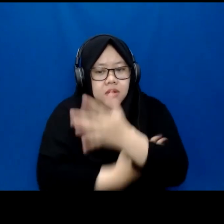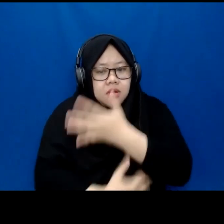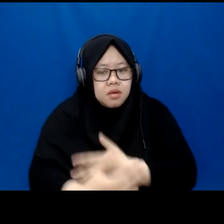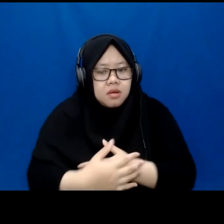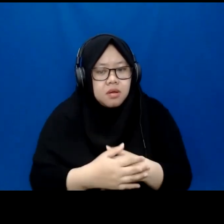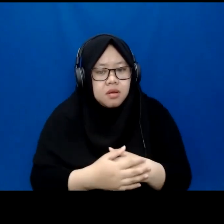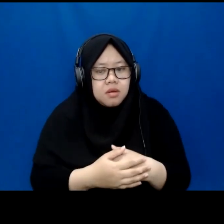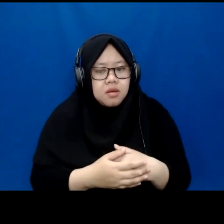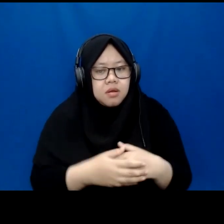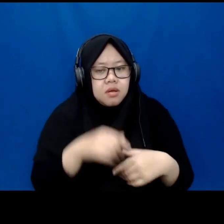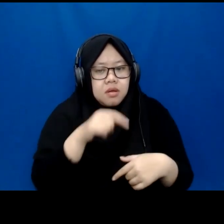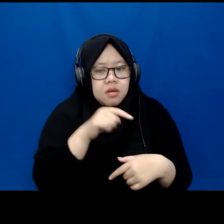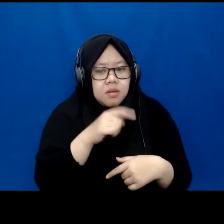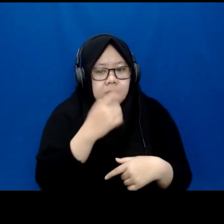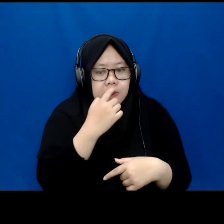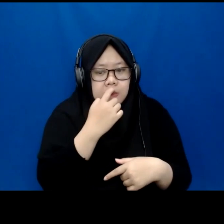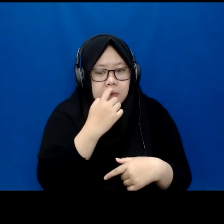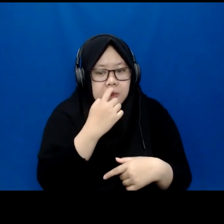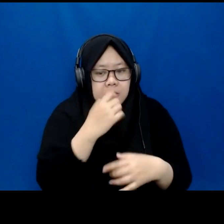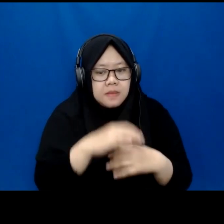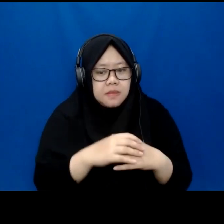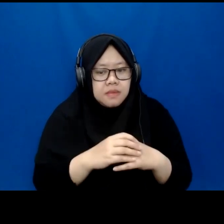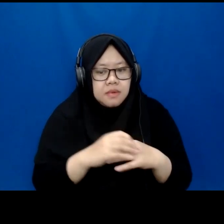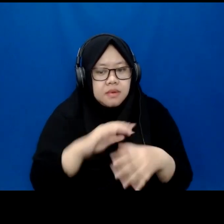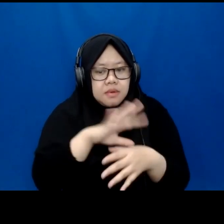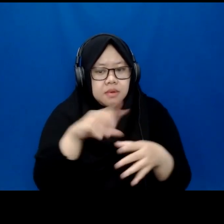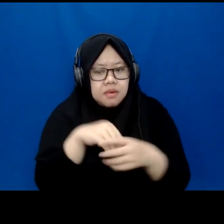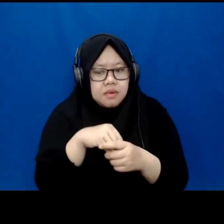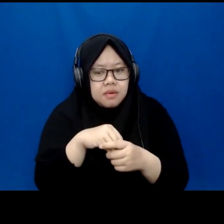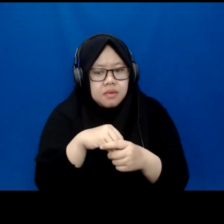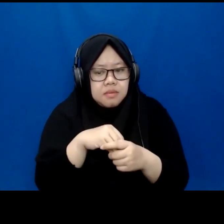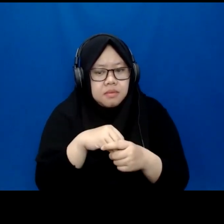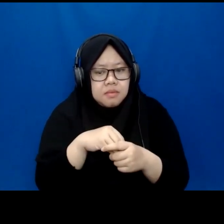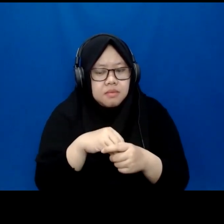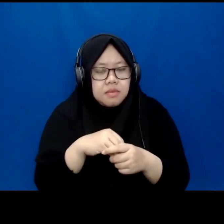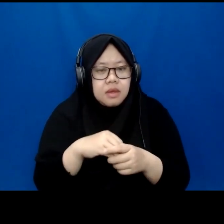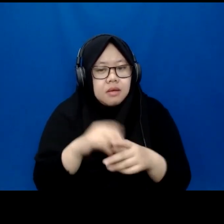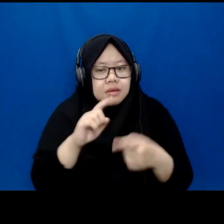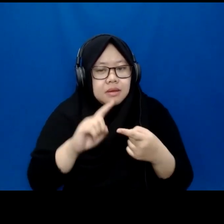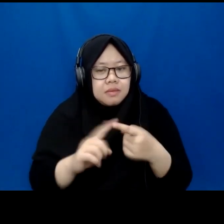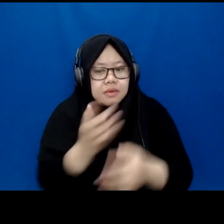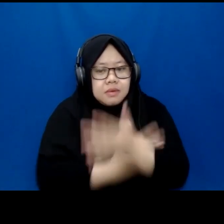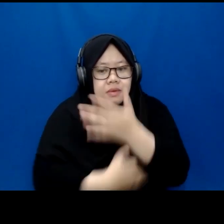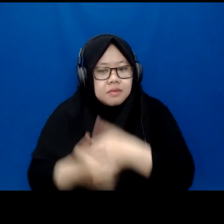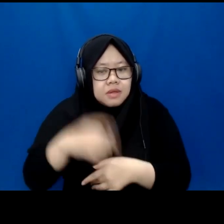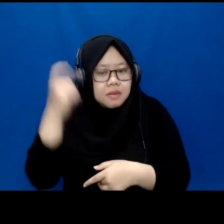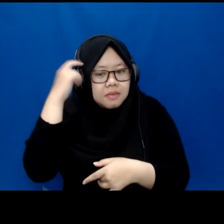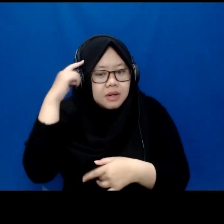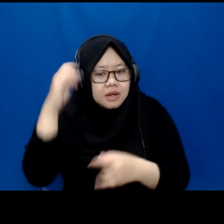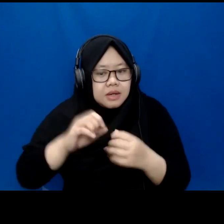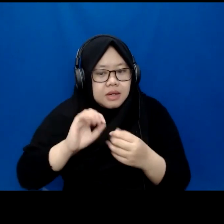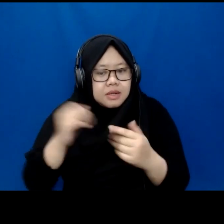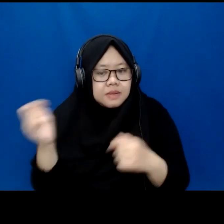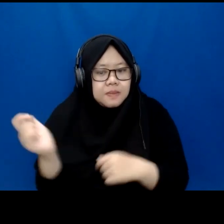can process audio input twice faster than normal people. They can listen to a podcast at